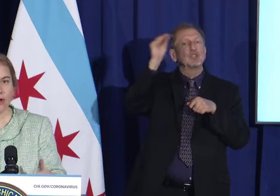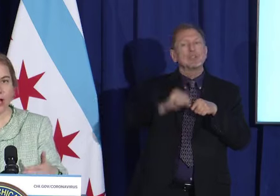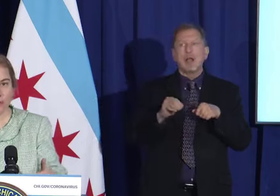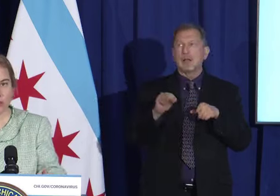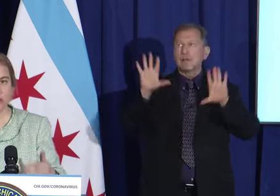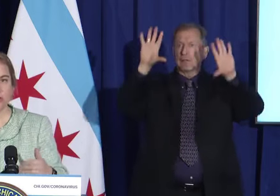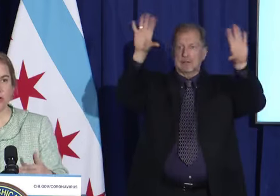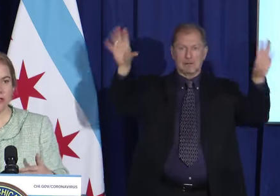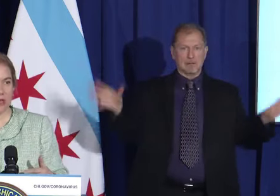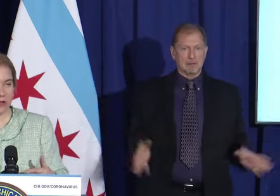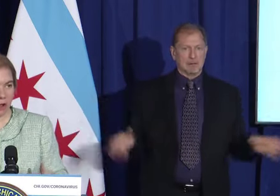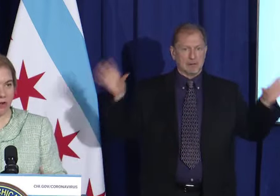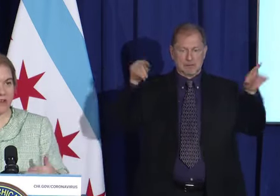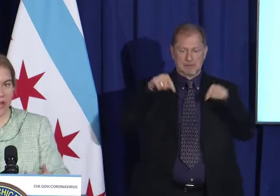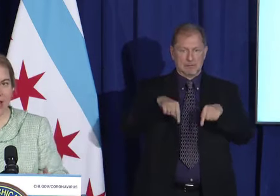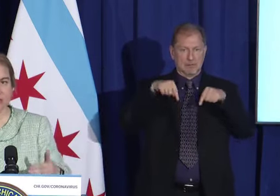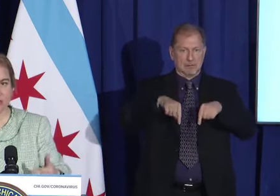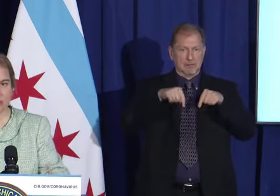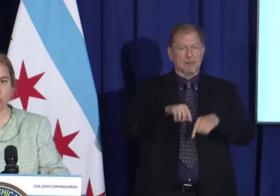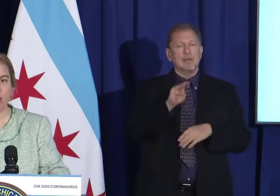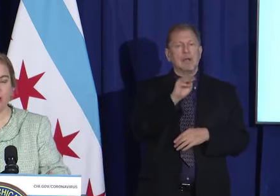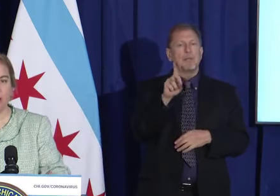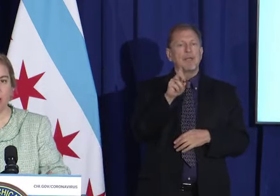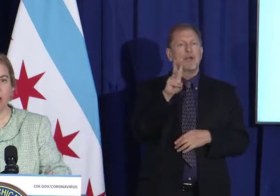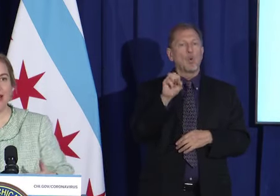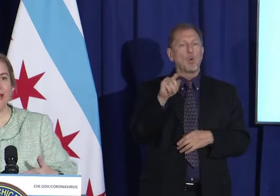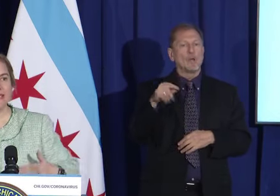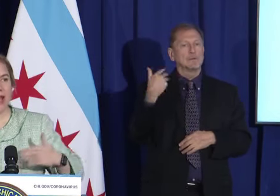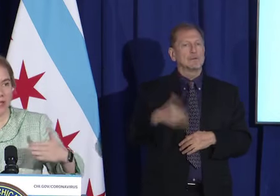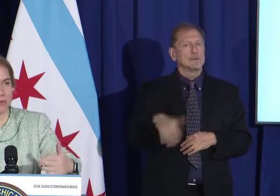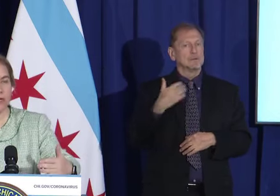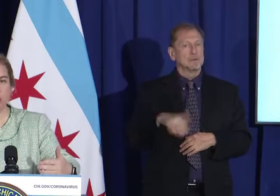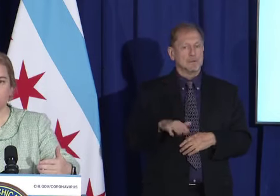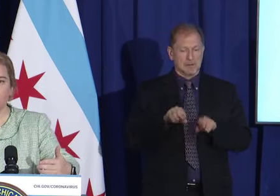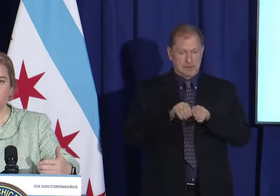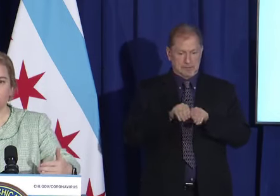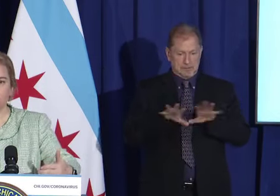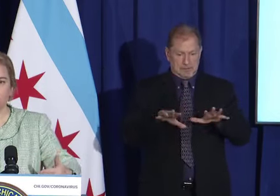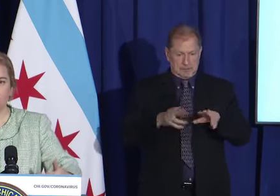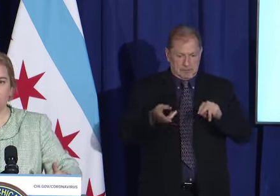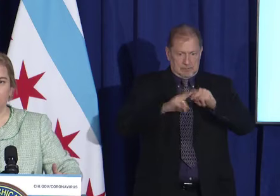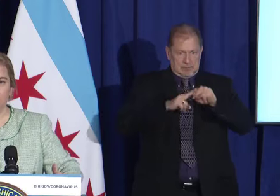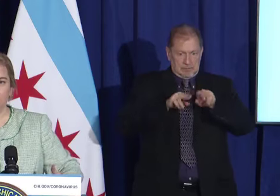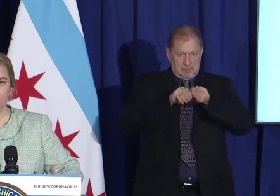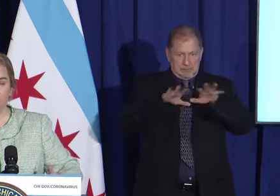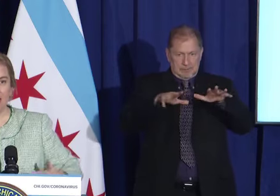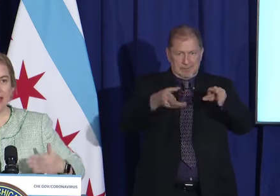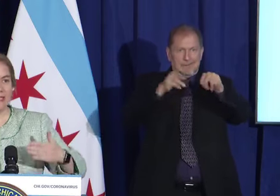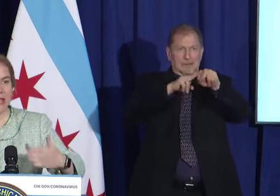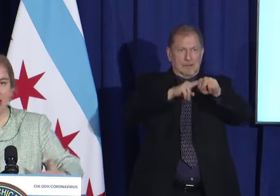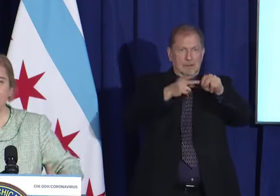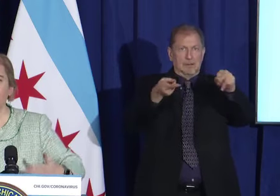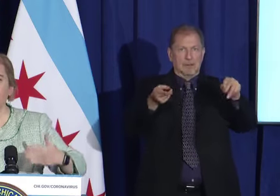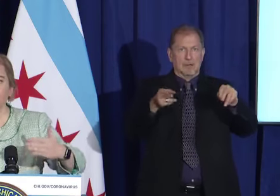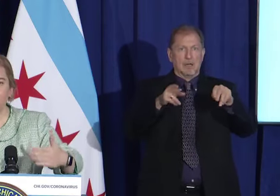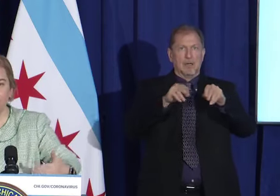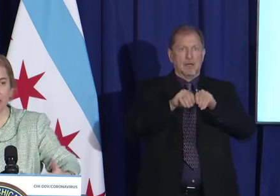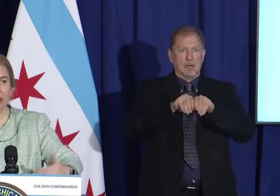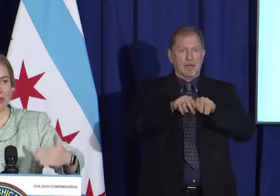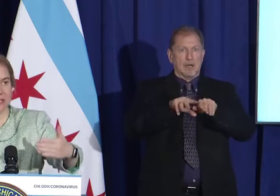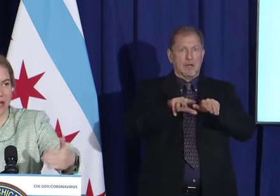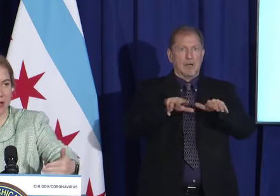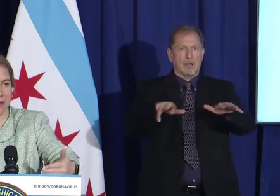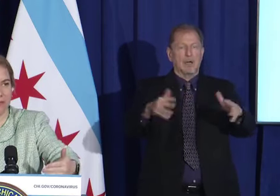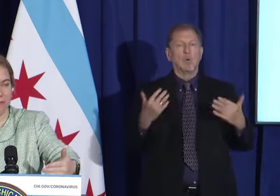Every opportunity that COVID has to spread here is an exponential opportunity. It takes very